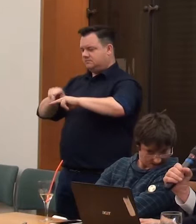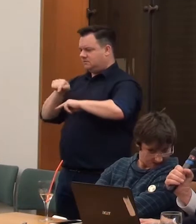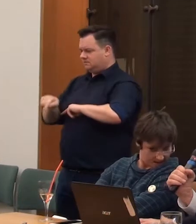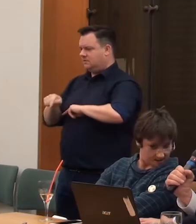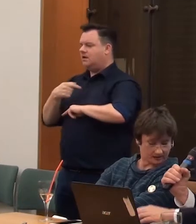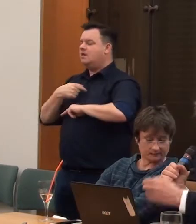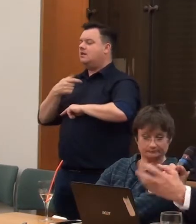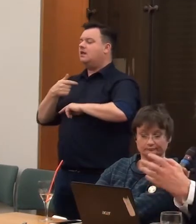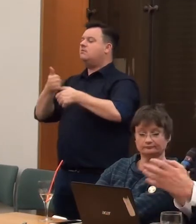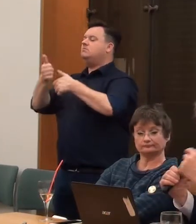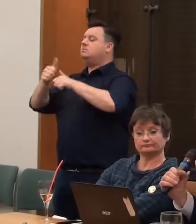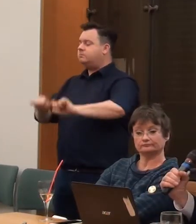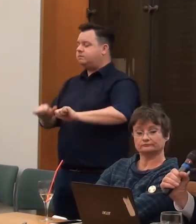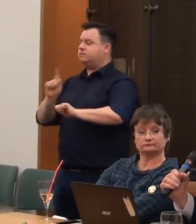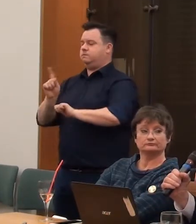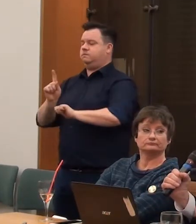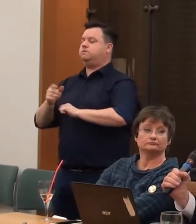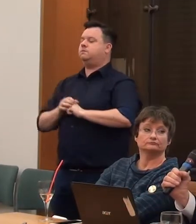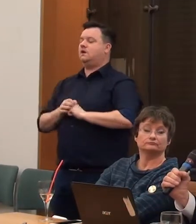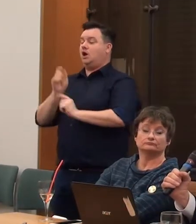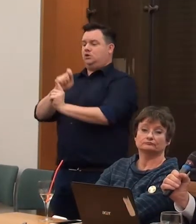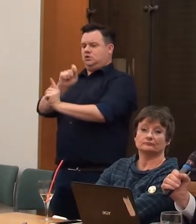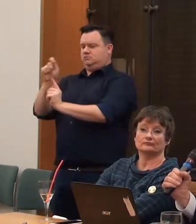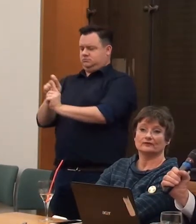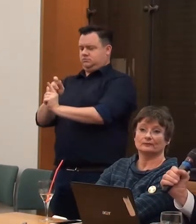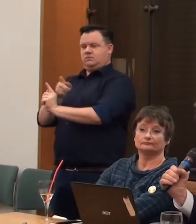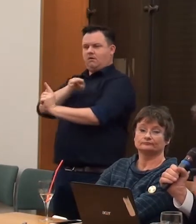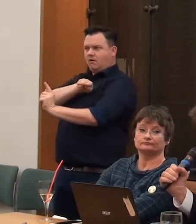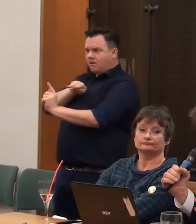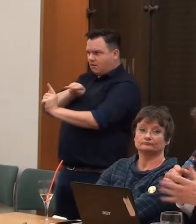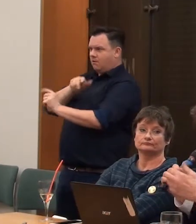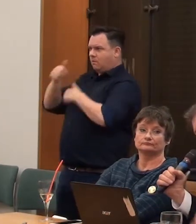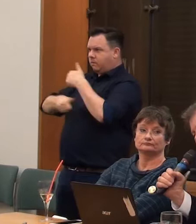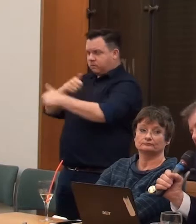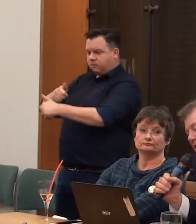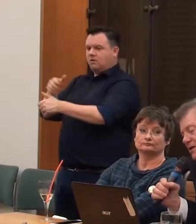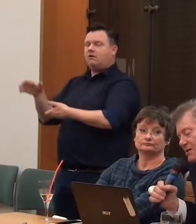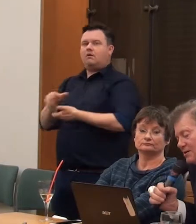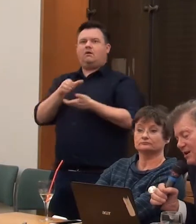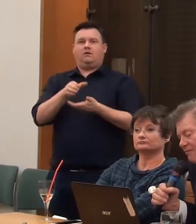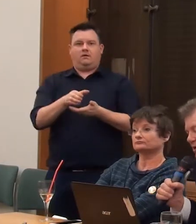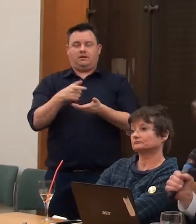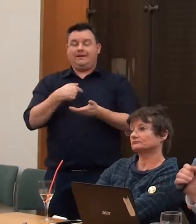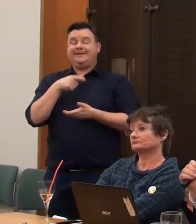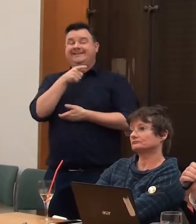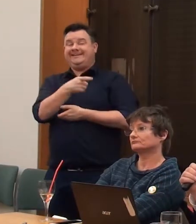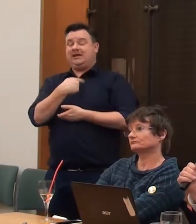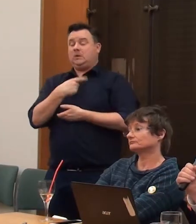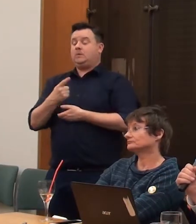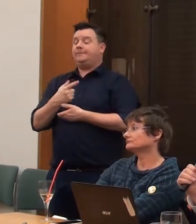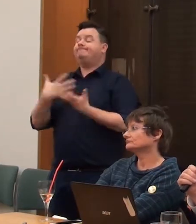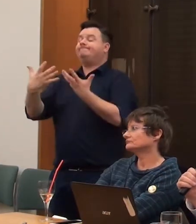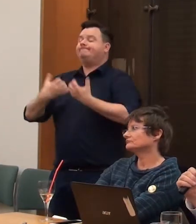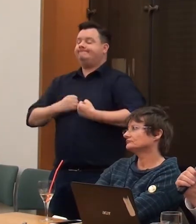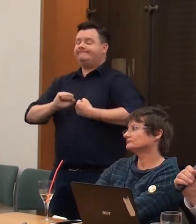his sculptures were welcomed. But he embraced her as his lover and